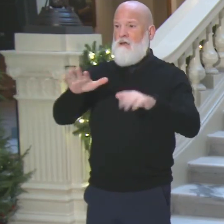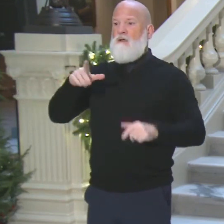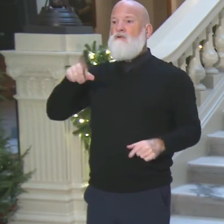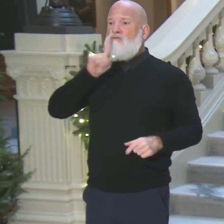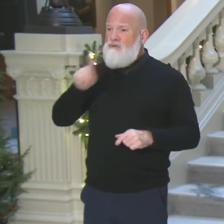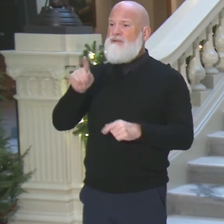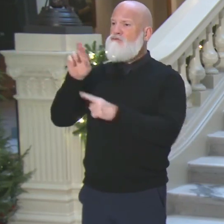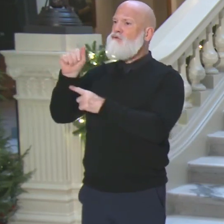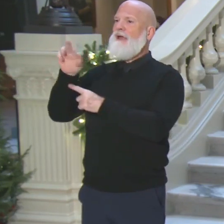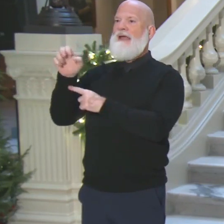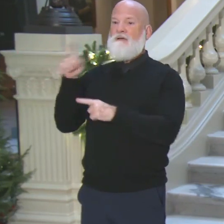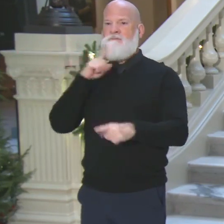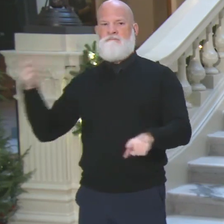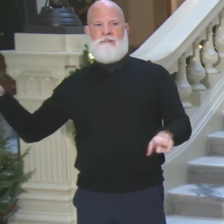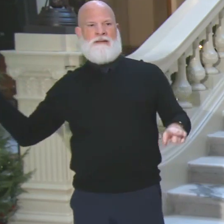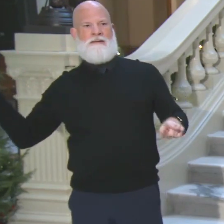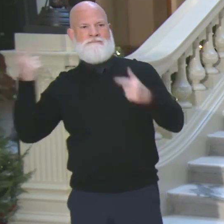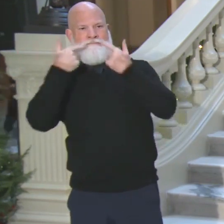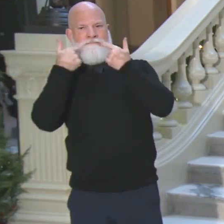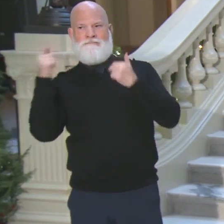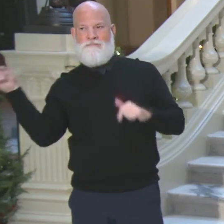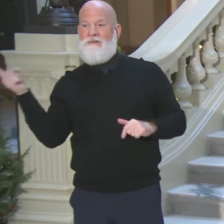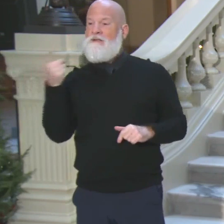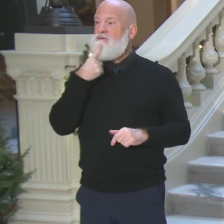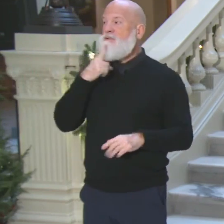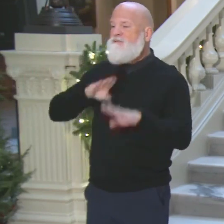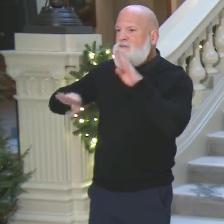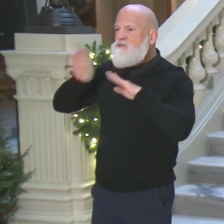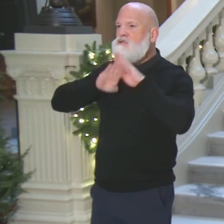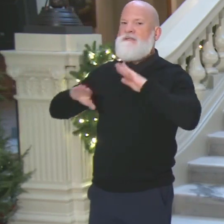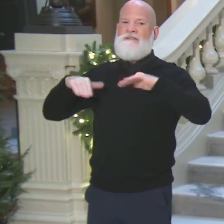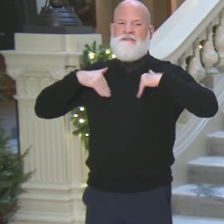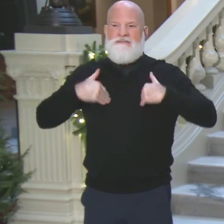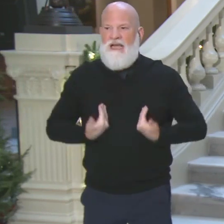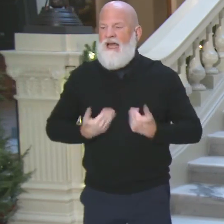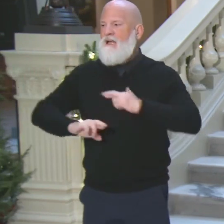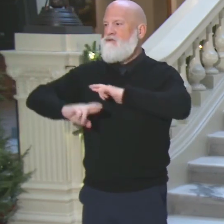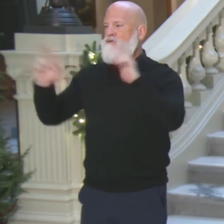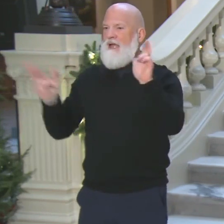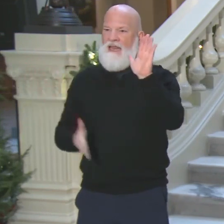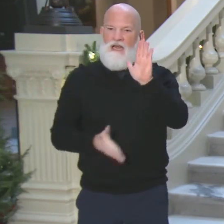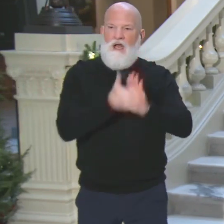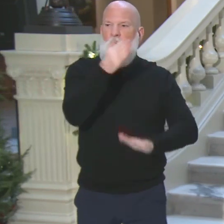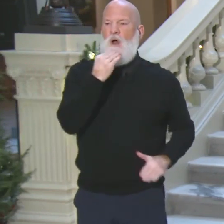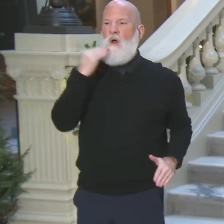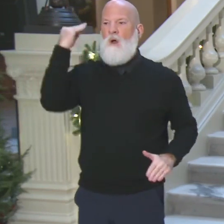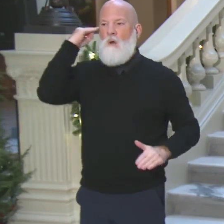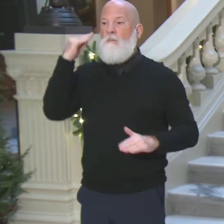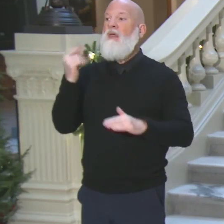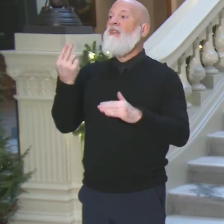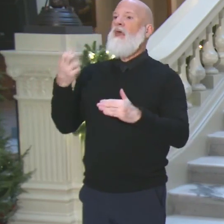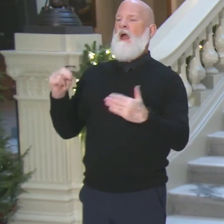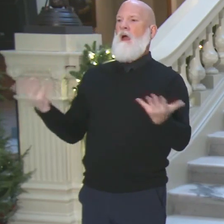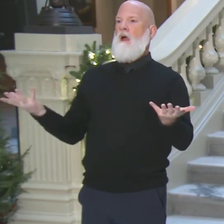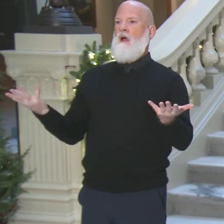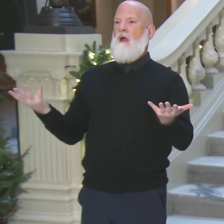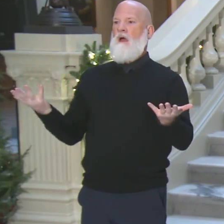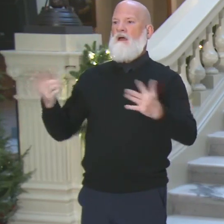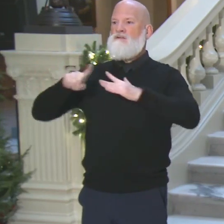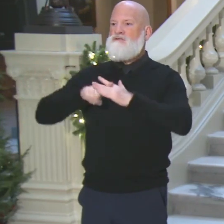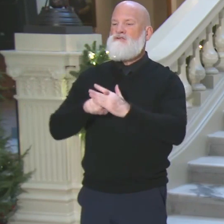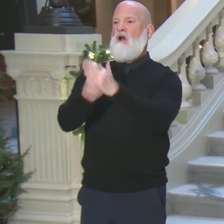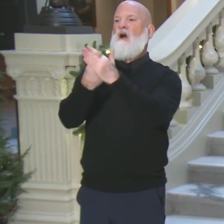didn't get to go home. So I think everybody's kind of under the impression they're leaving. It's 1030 at night. Let's let it go. And then they started working again. Once we,